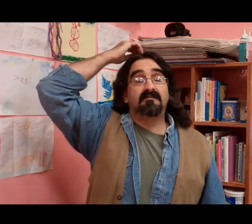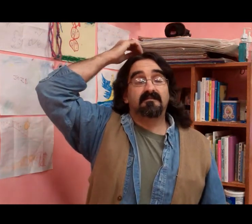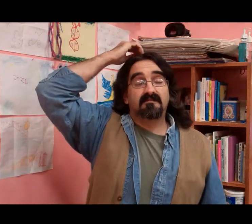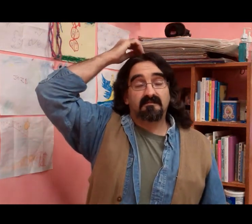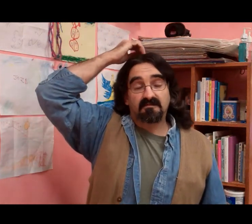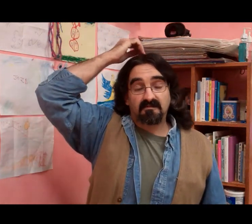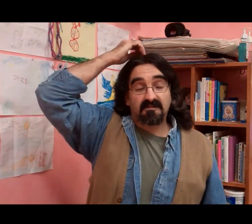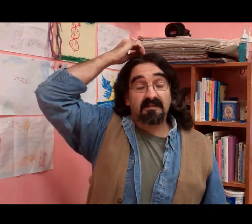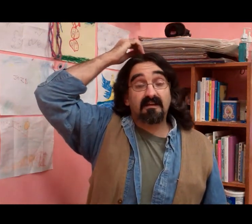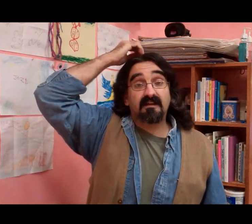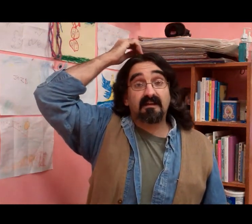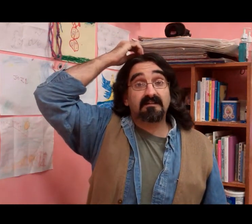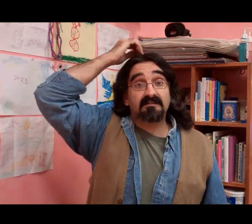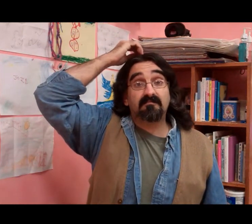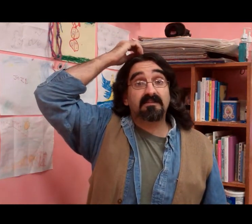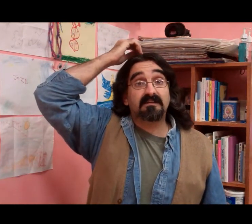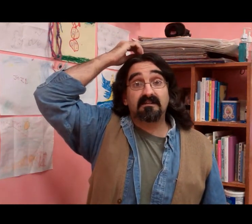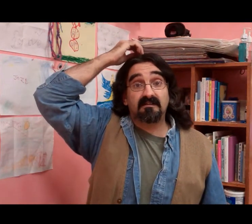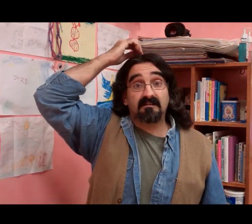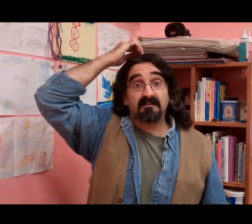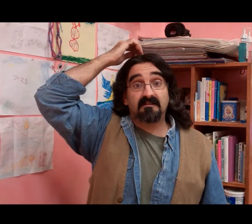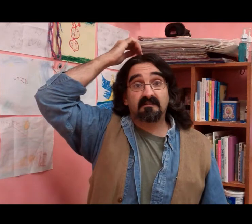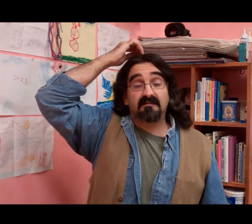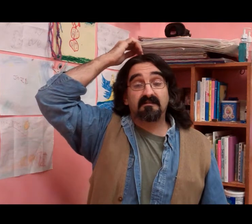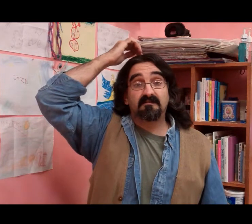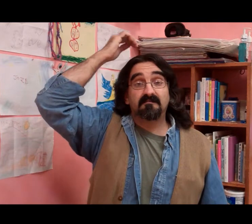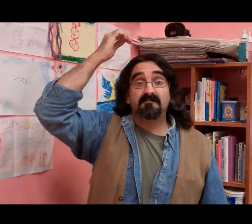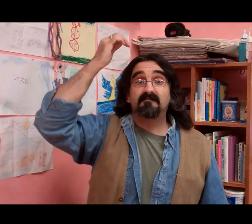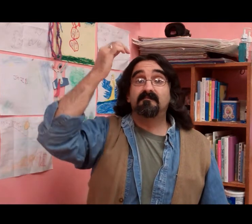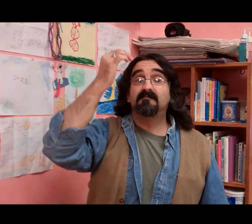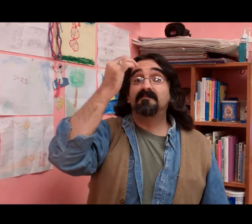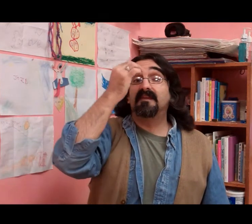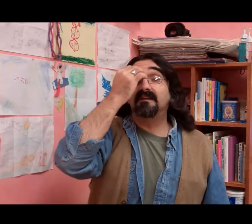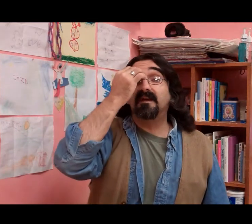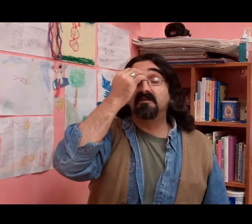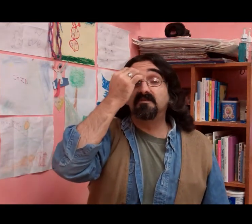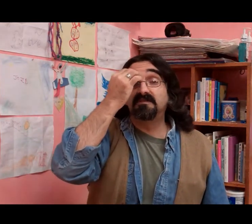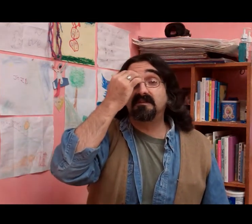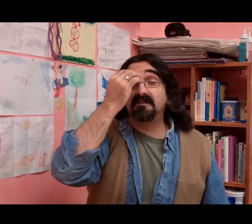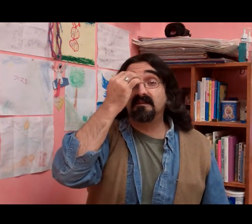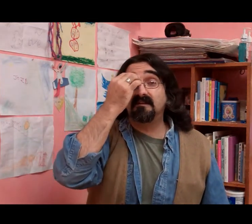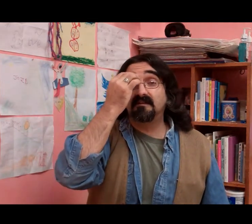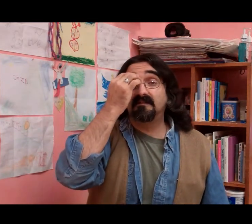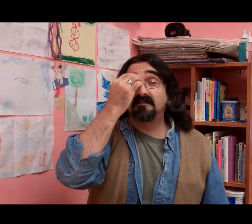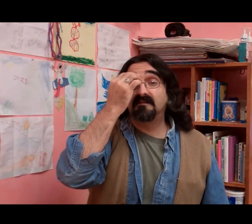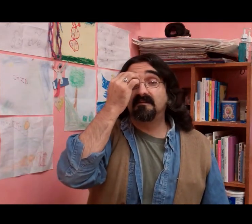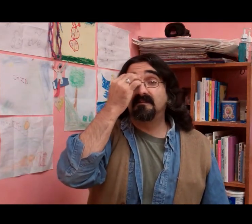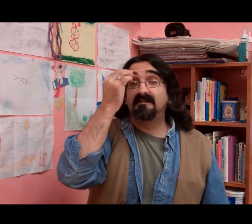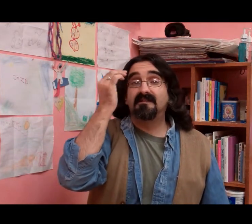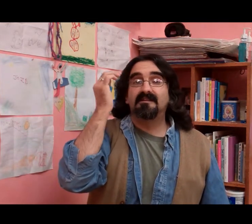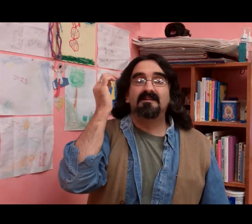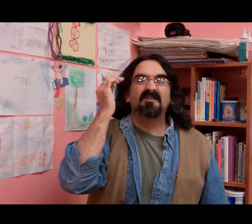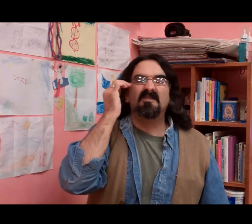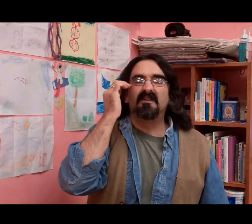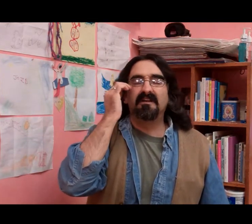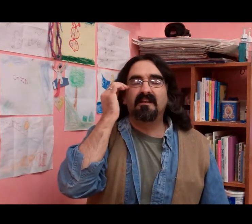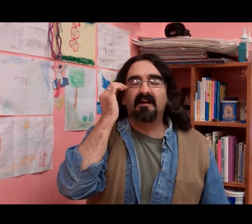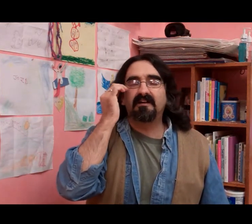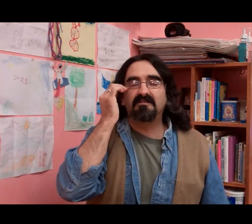So today I accept the key and I use the key to unlock the